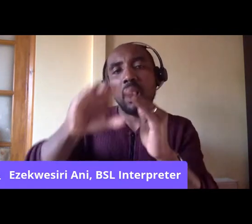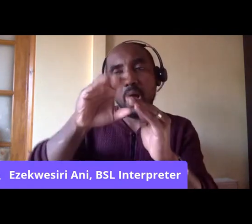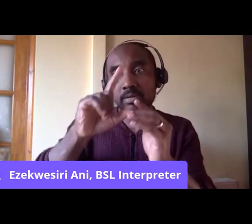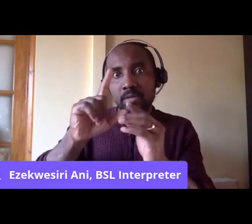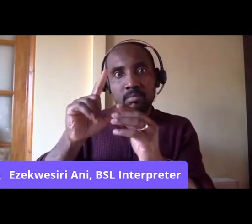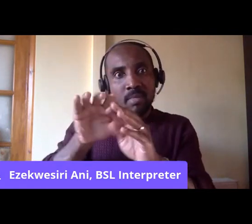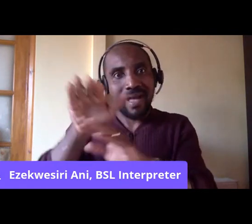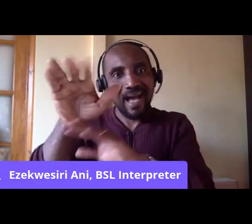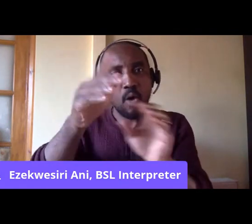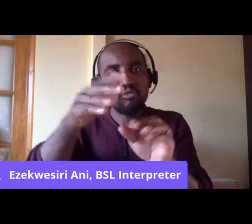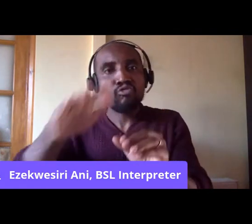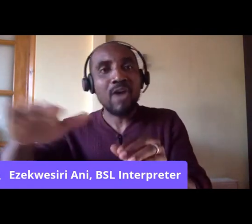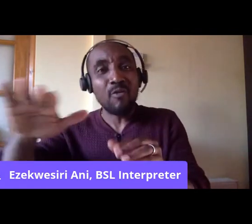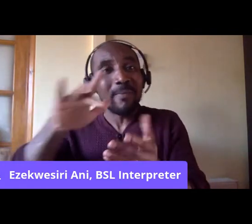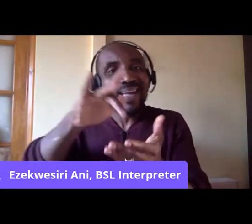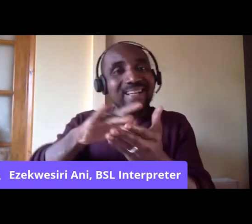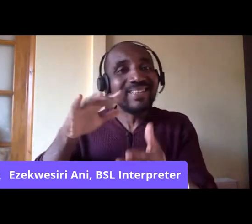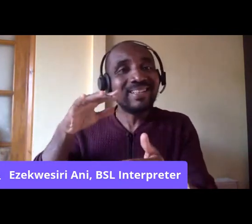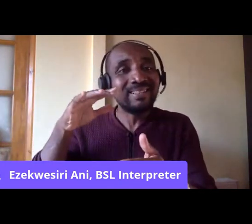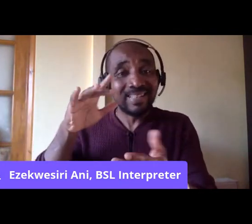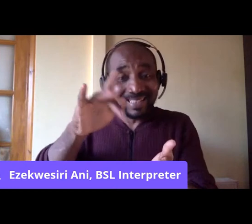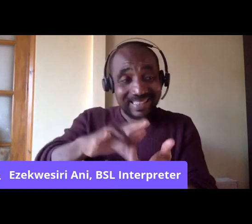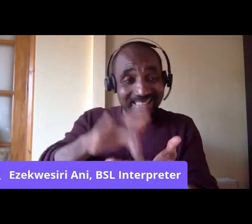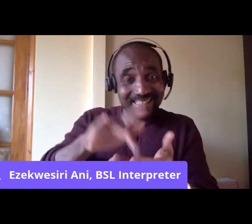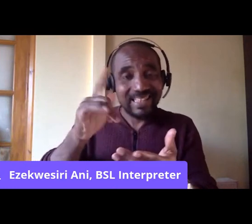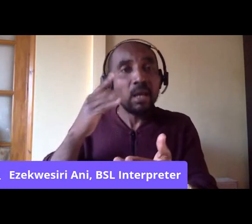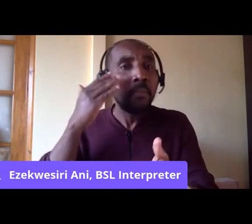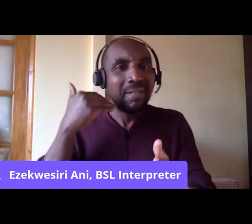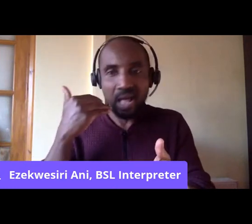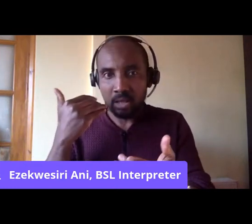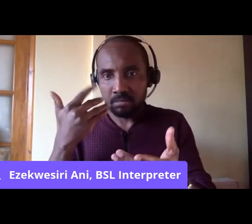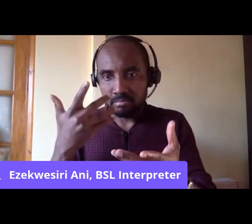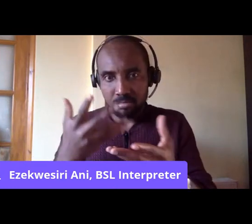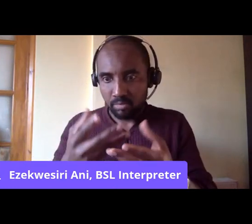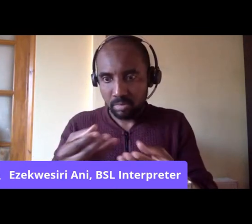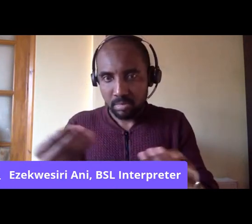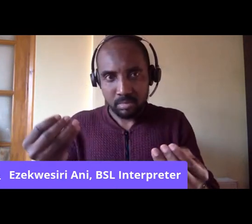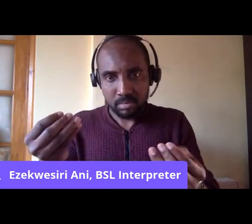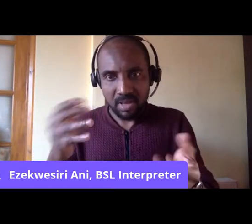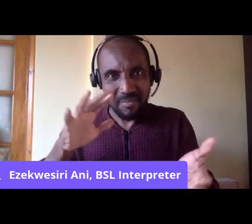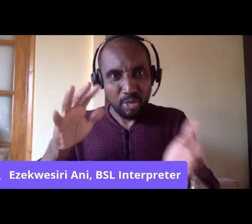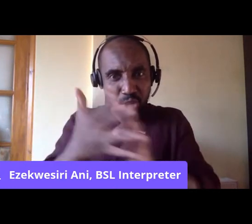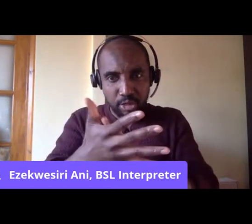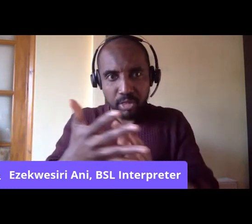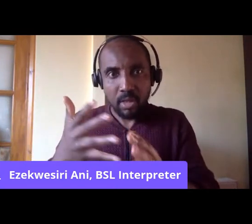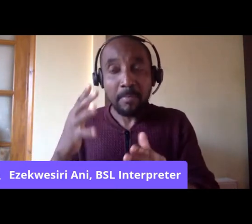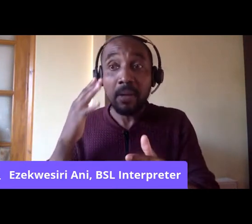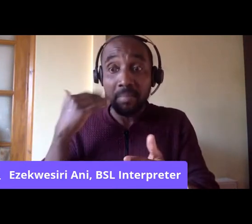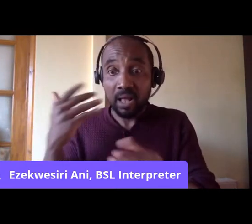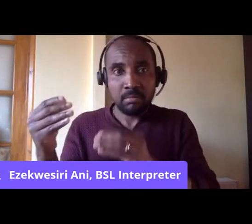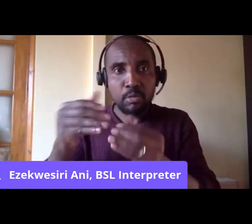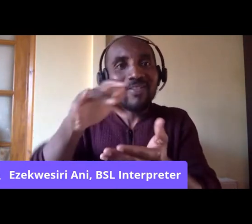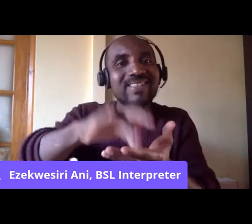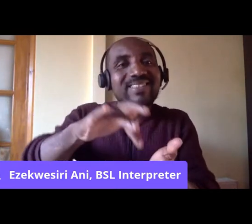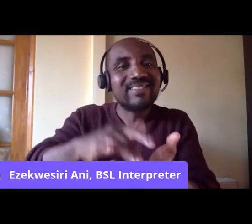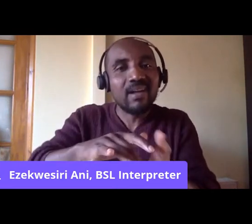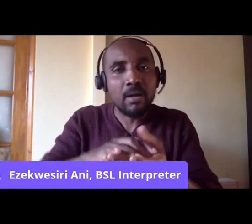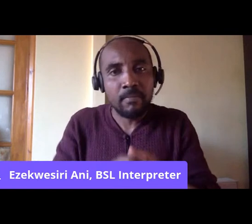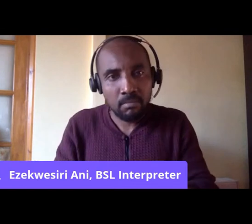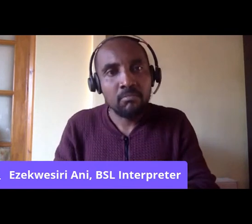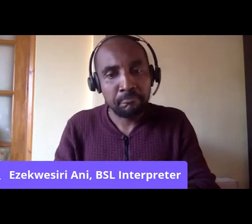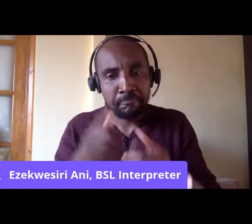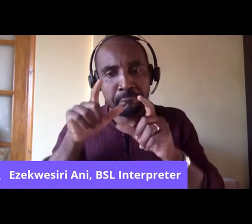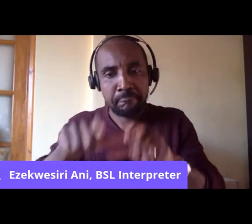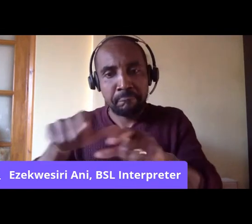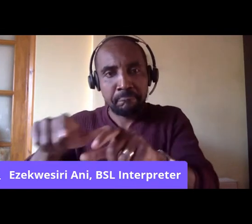so when black people first started coming to Britain, they did settle in